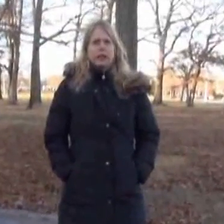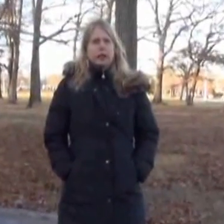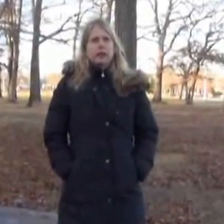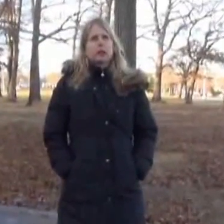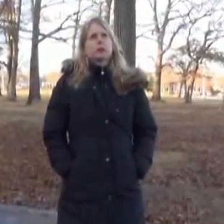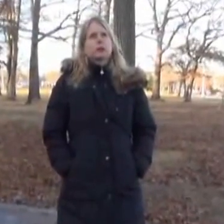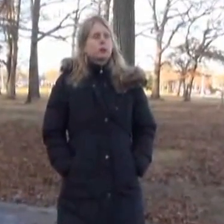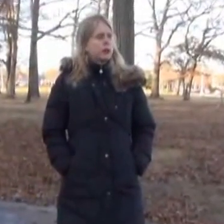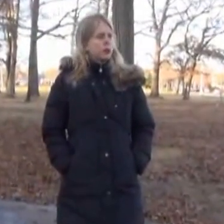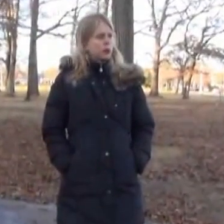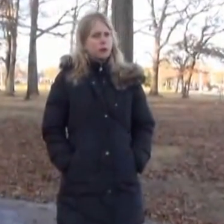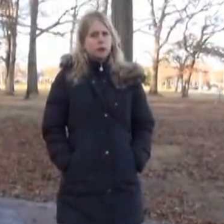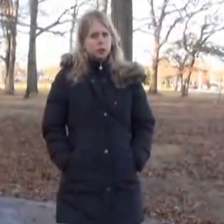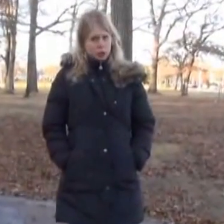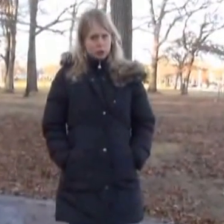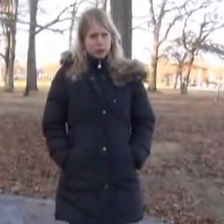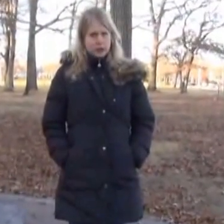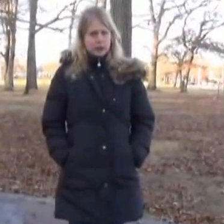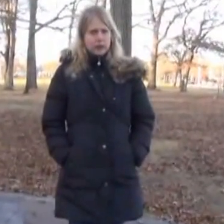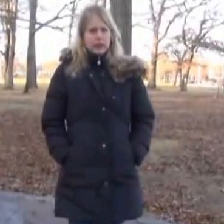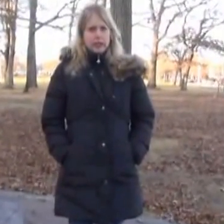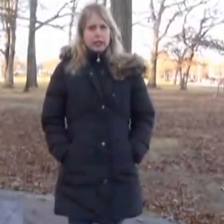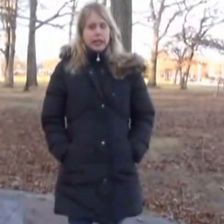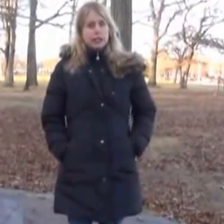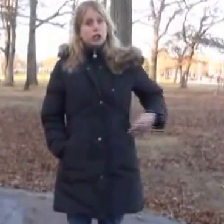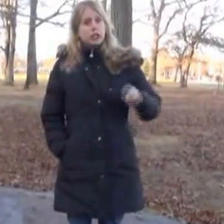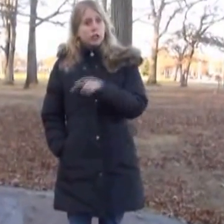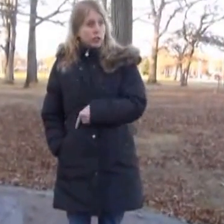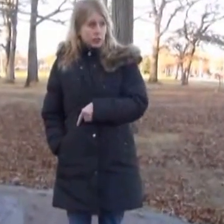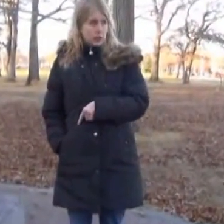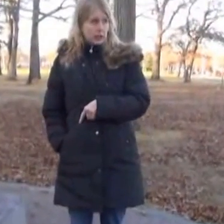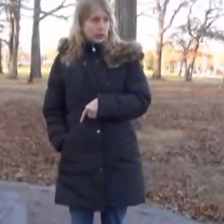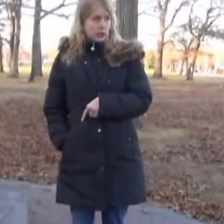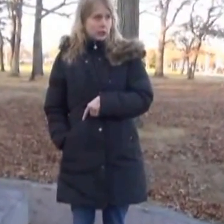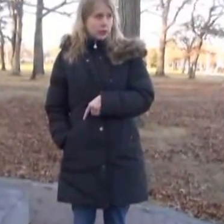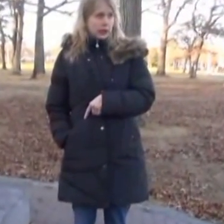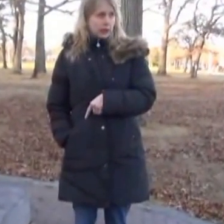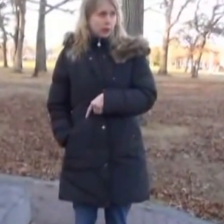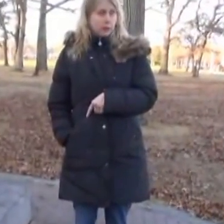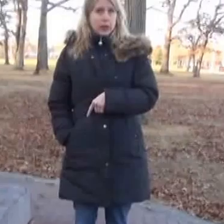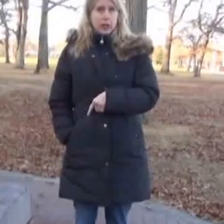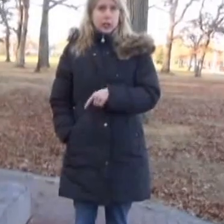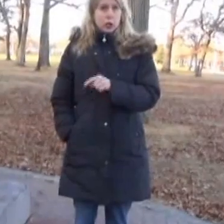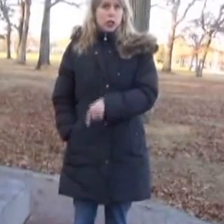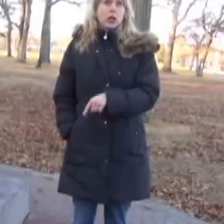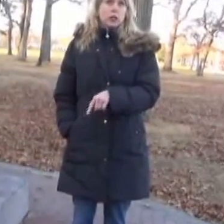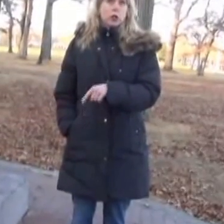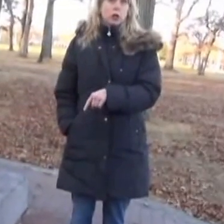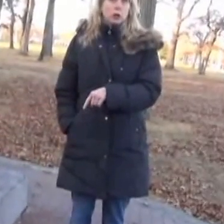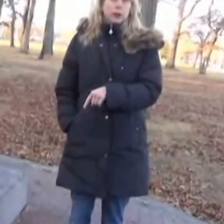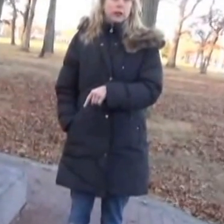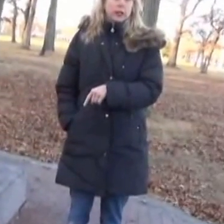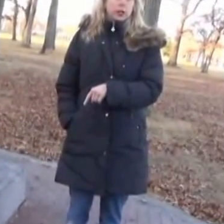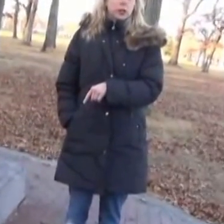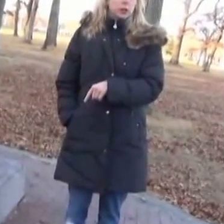I think it was three beautiful children. And she is also a Holocaust survivor. She lost her whole family too.